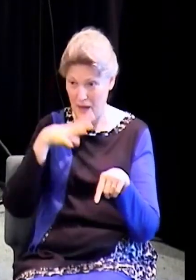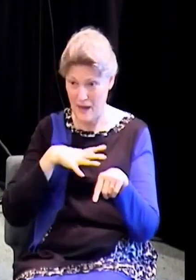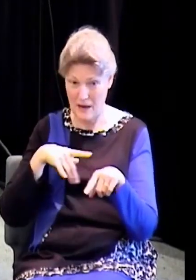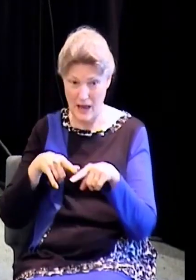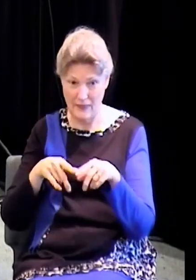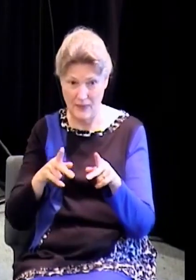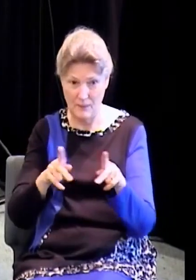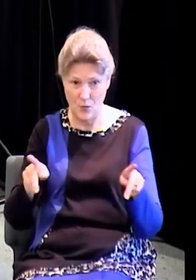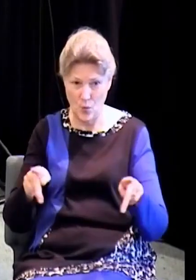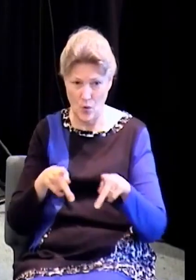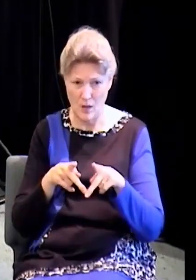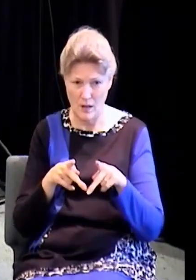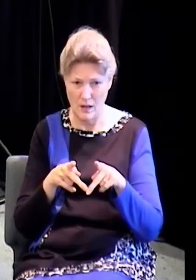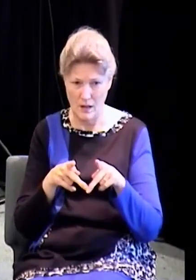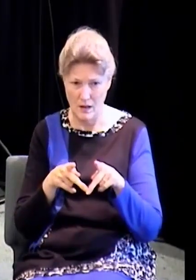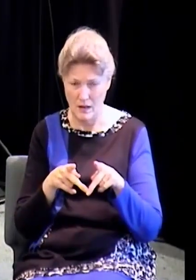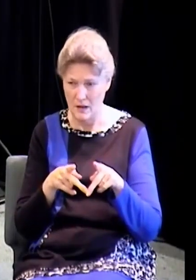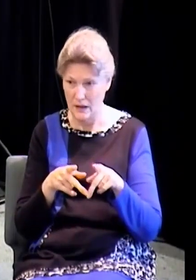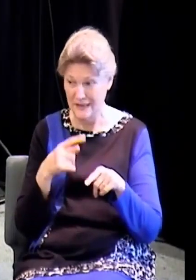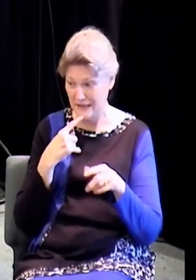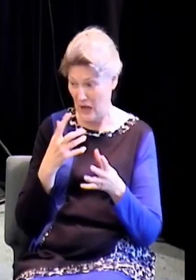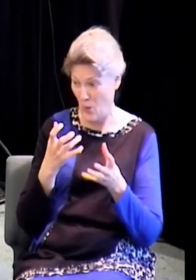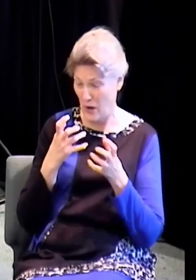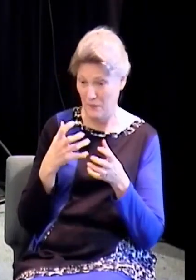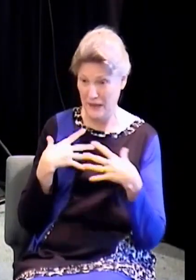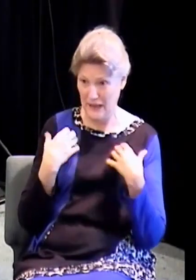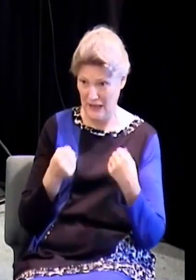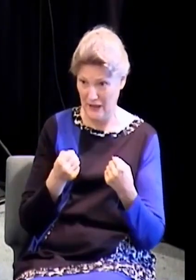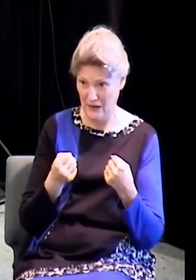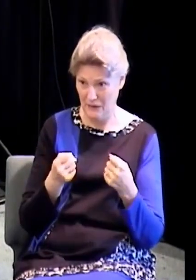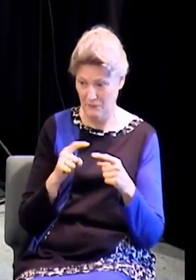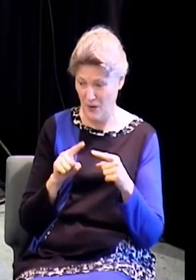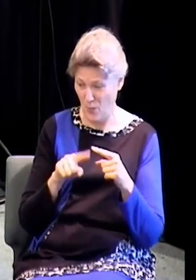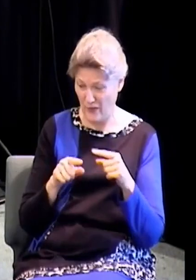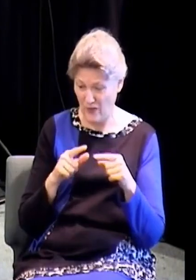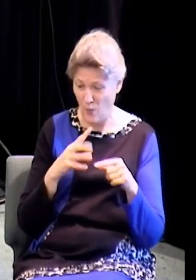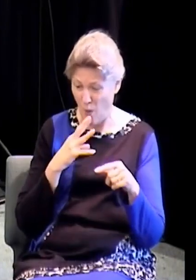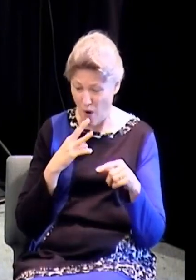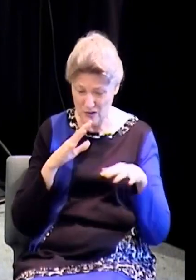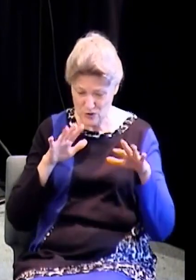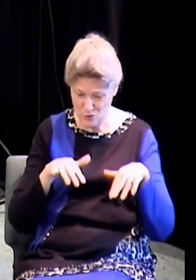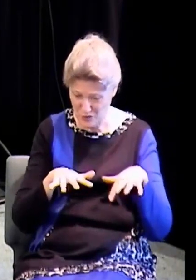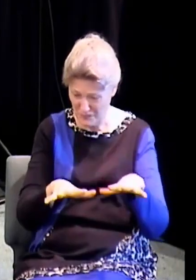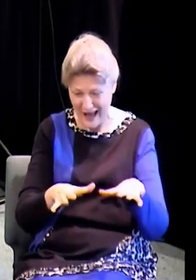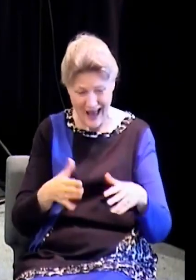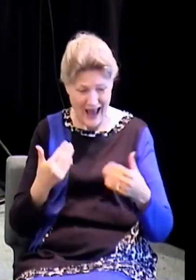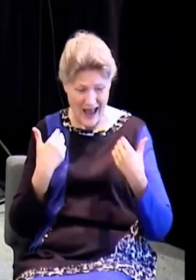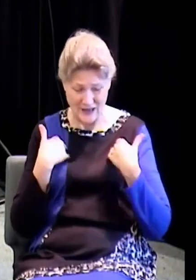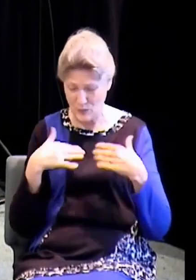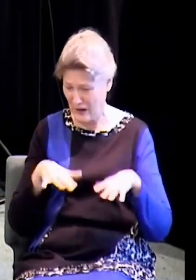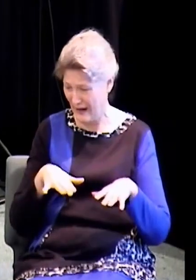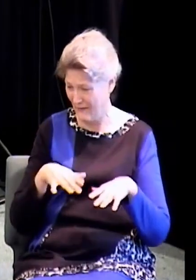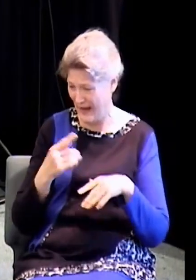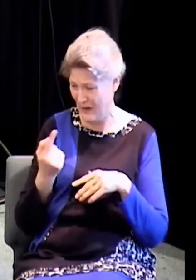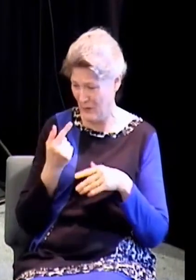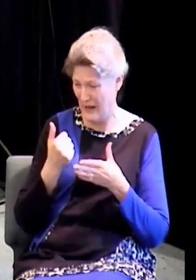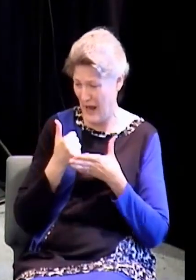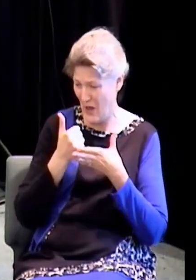And he said, I want to be healed, but when the water is troubled, I need to get in there, but I don't have someone to help me. Now notice,